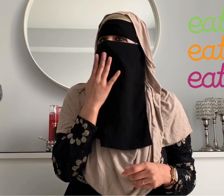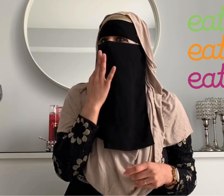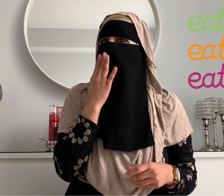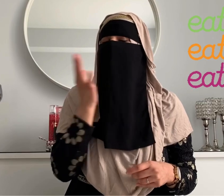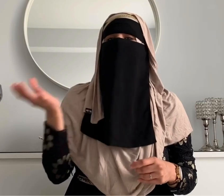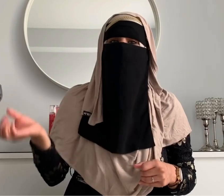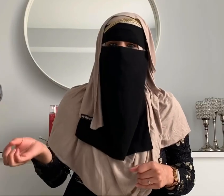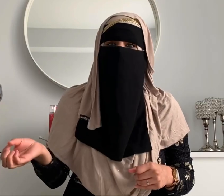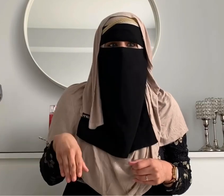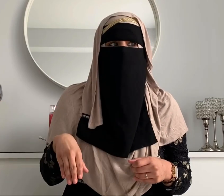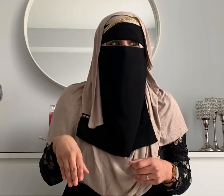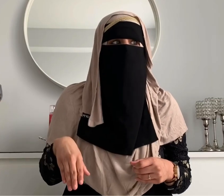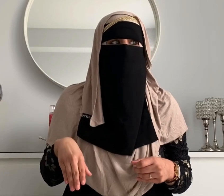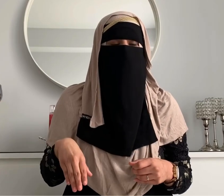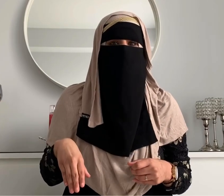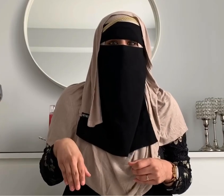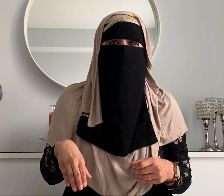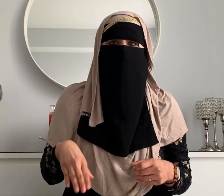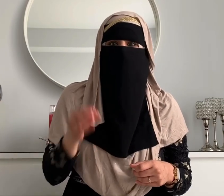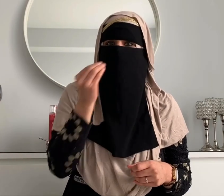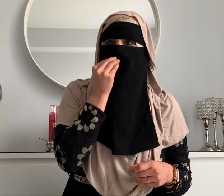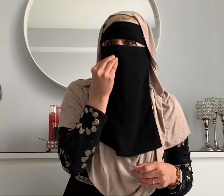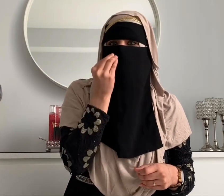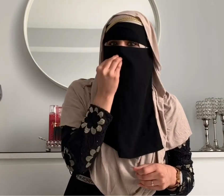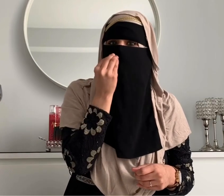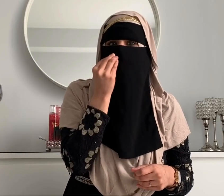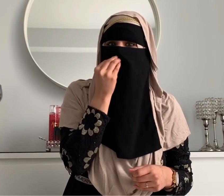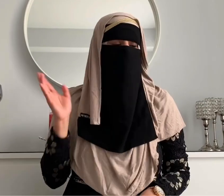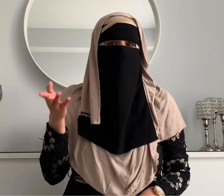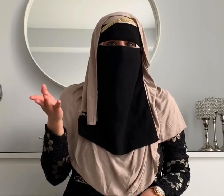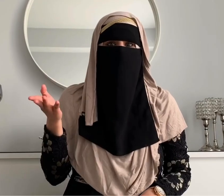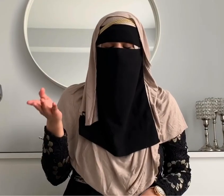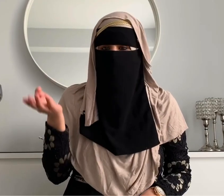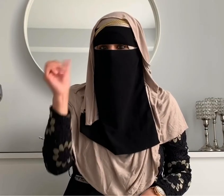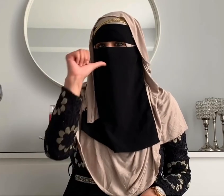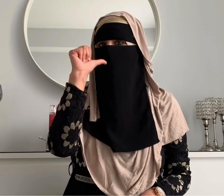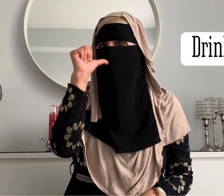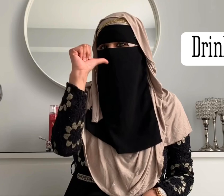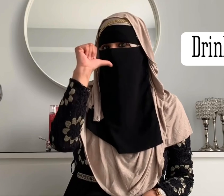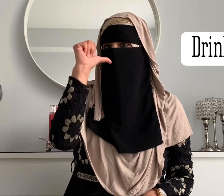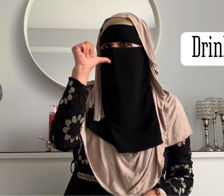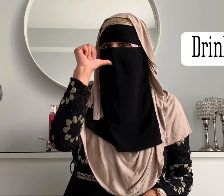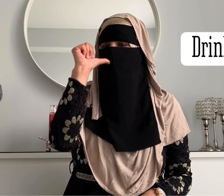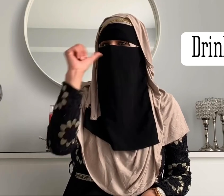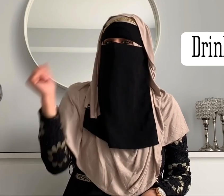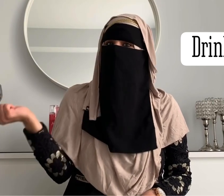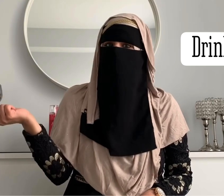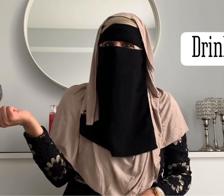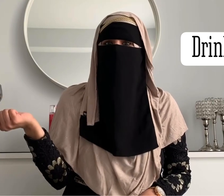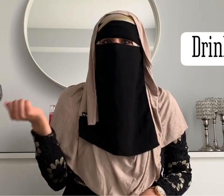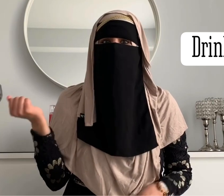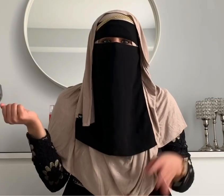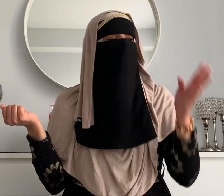and now at like 17 months is this the next sign is drink and samara's sign is